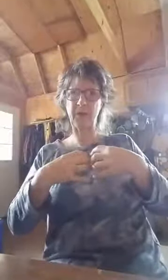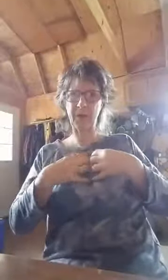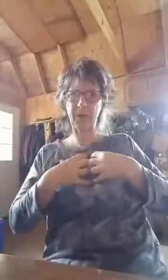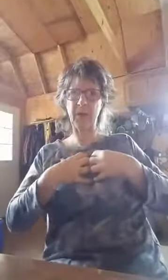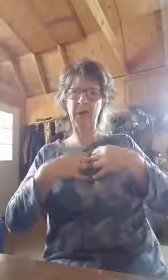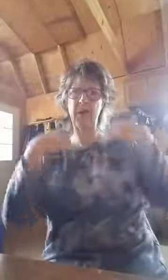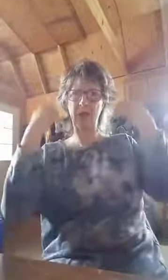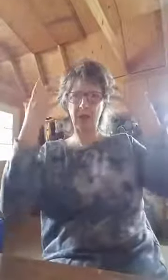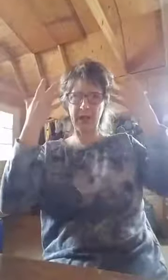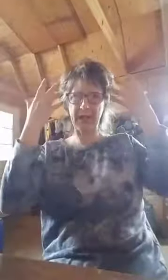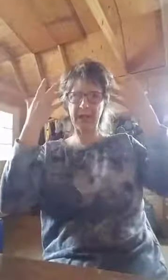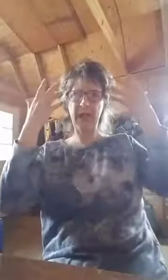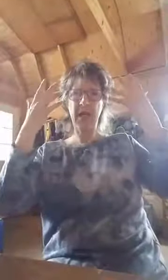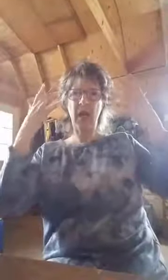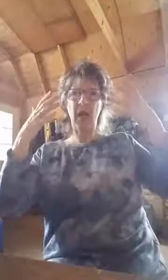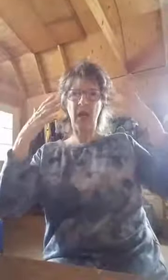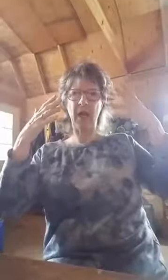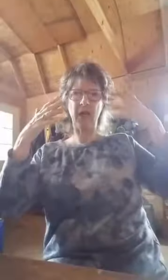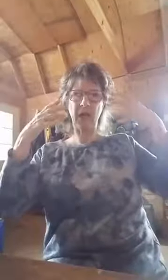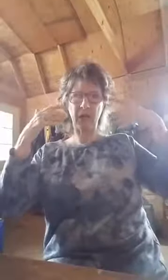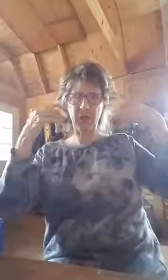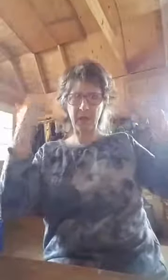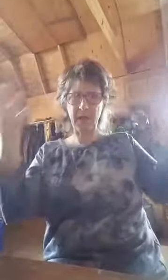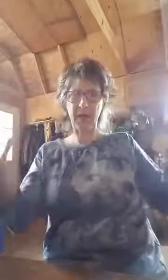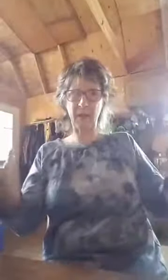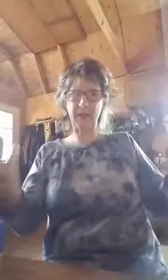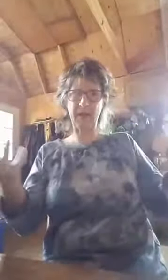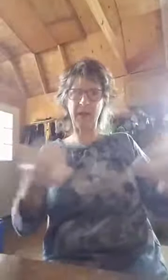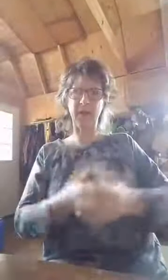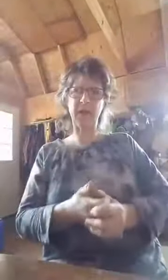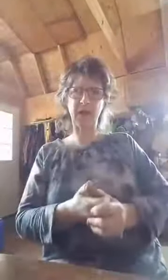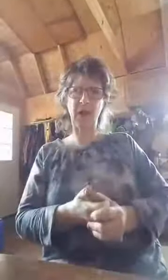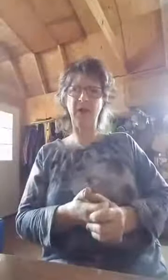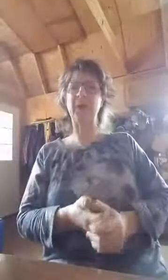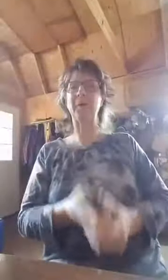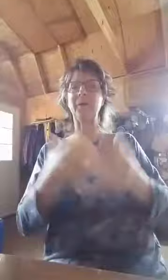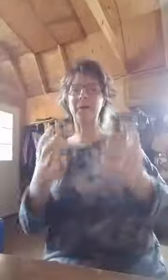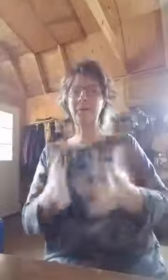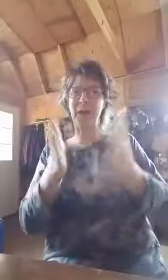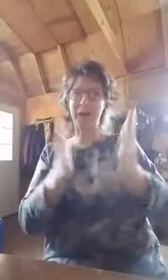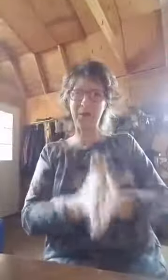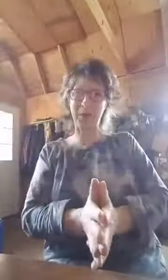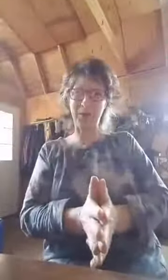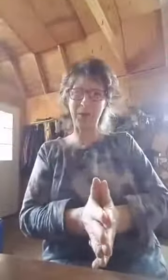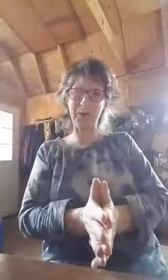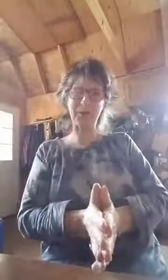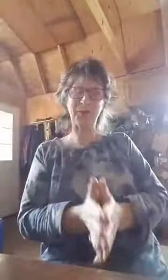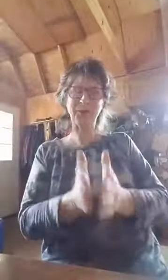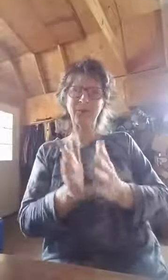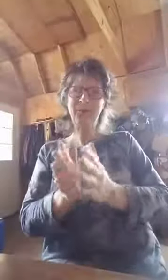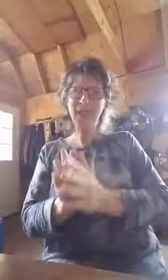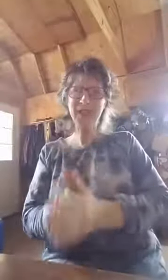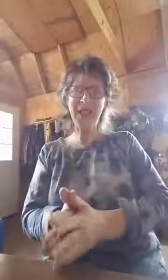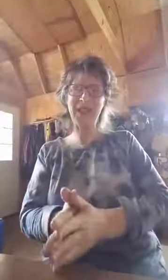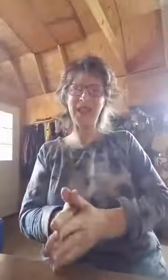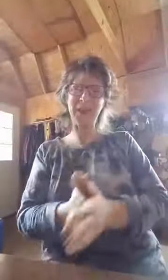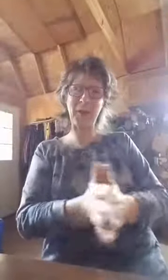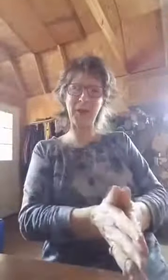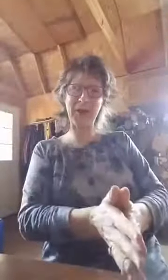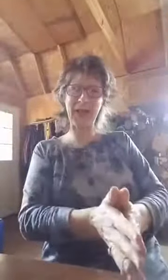from your spirit into your head, uh, so that you can manifest it in the physical realm. So my name is Robin Bremer.net is my website.